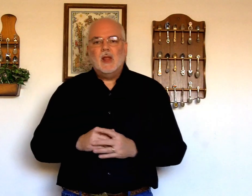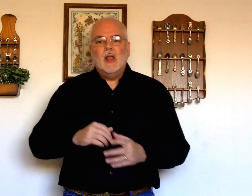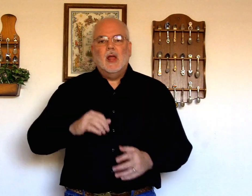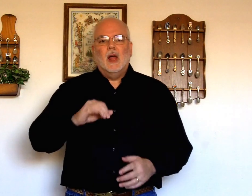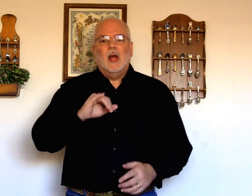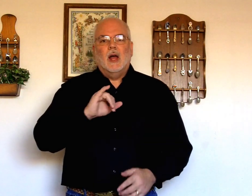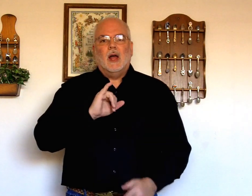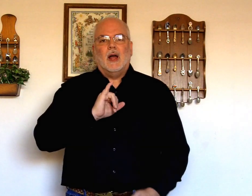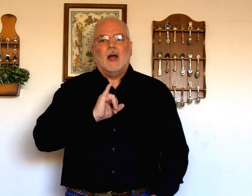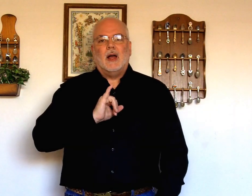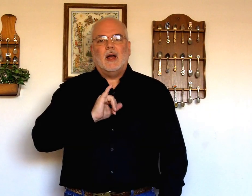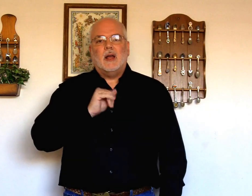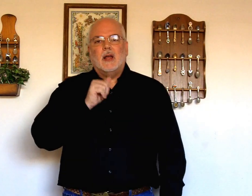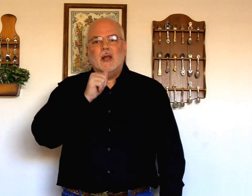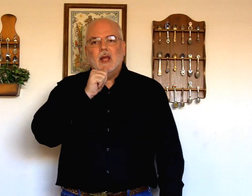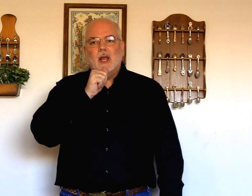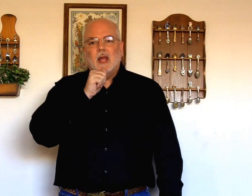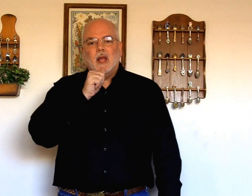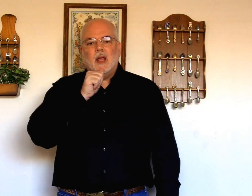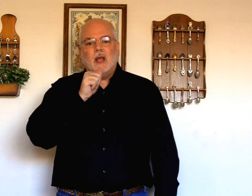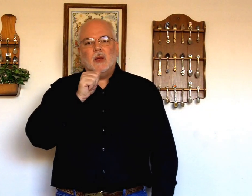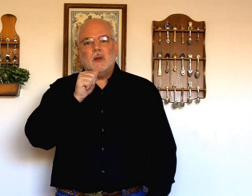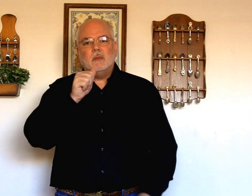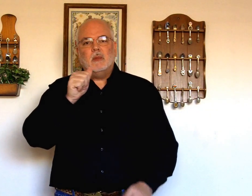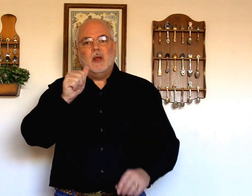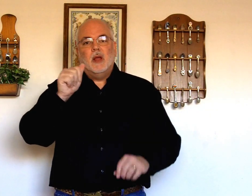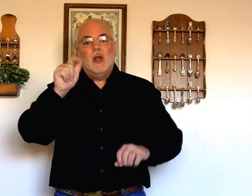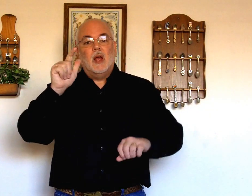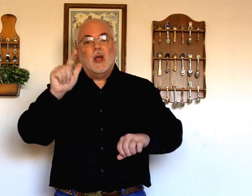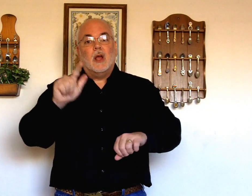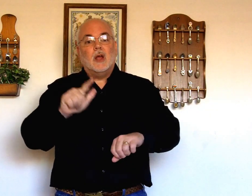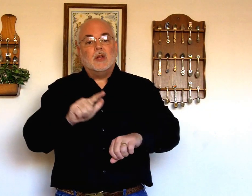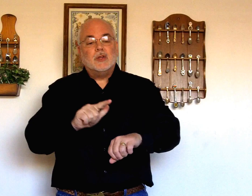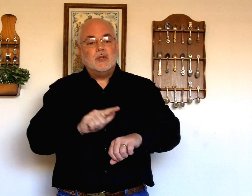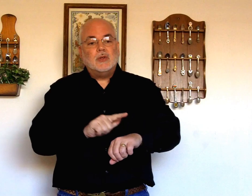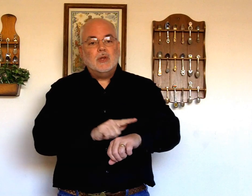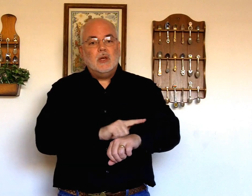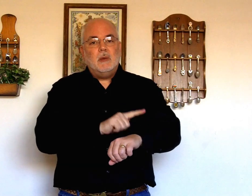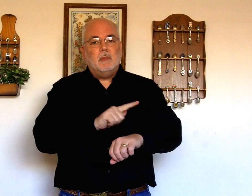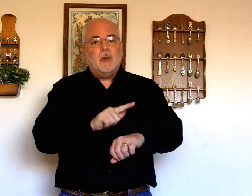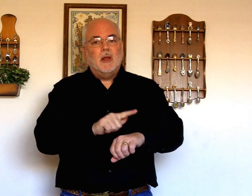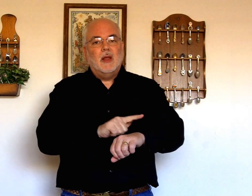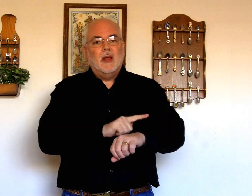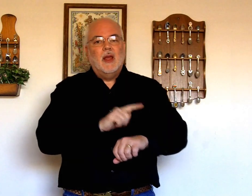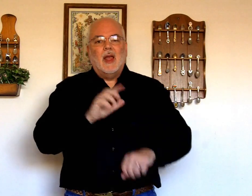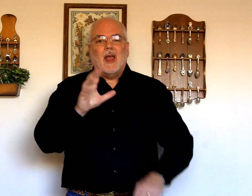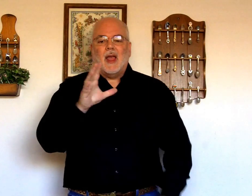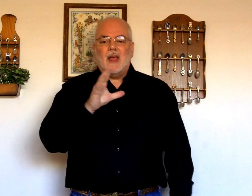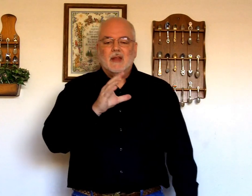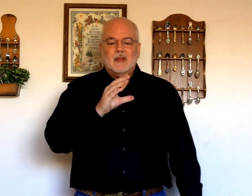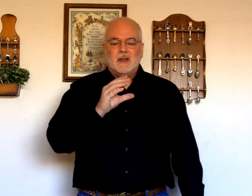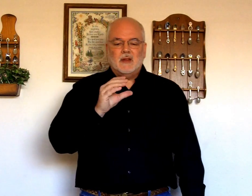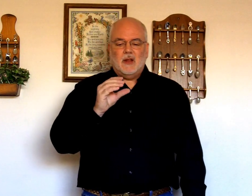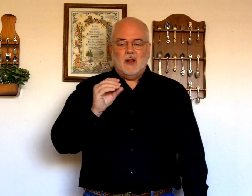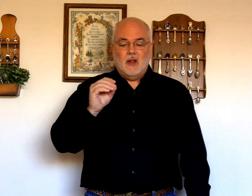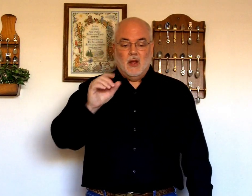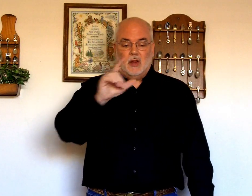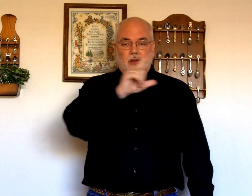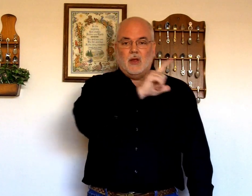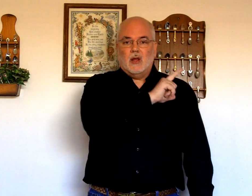I am a sheep and the